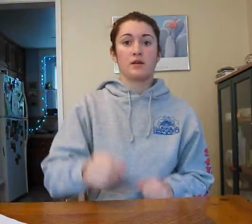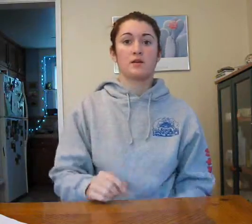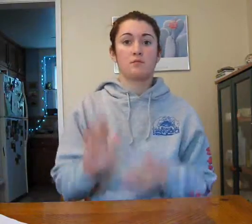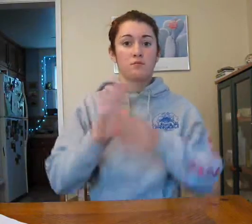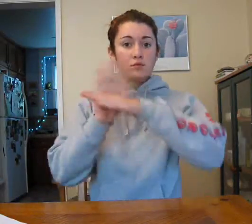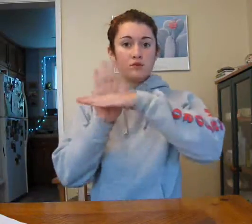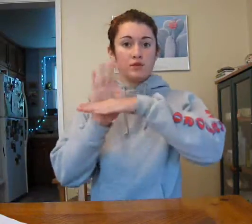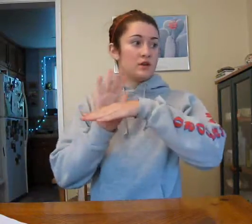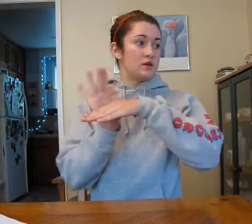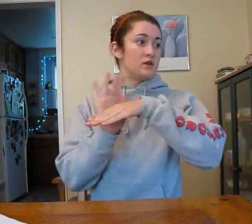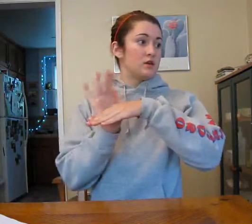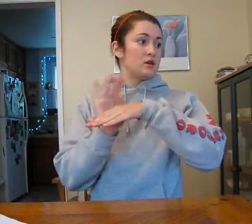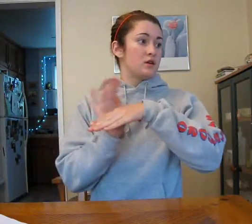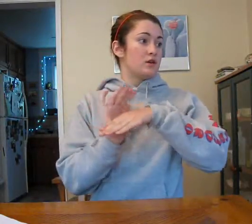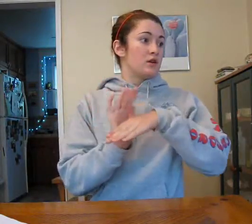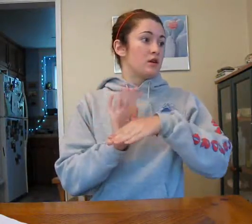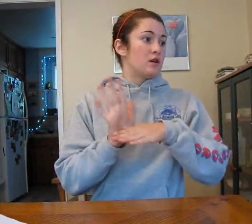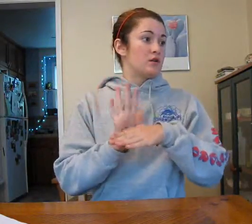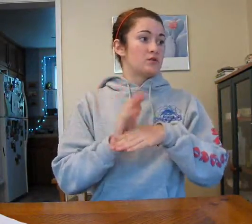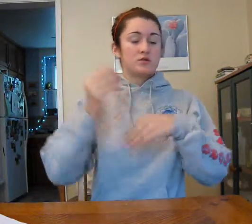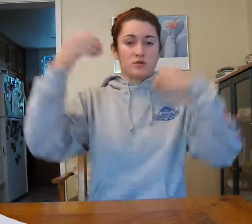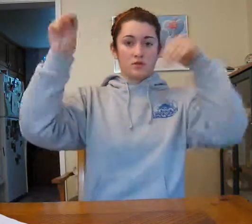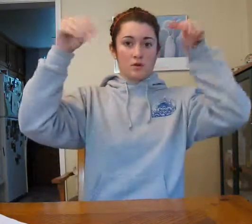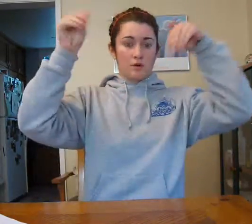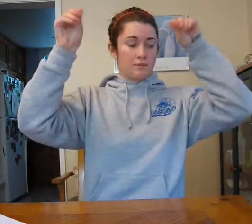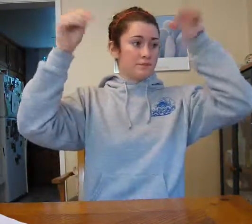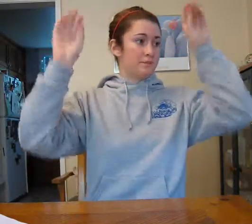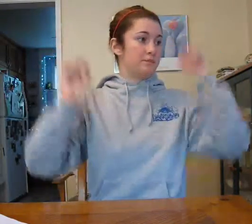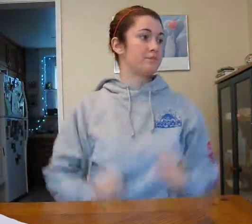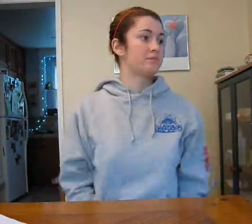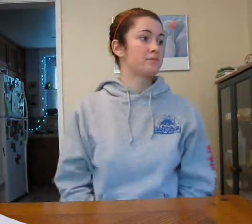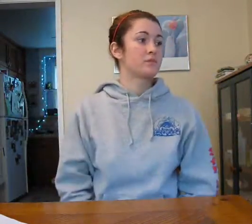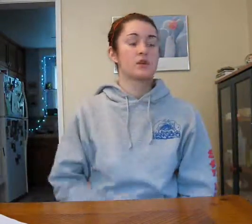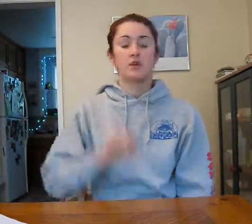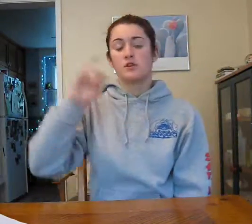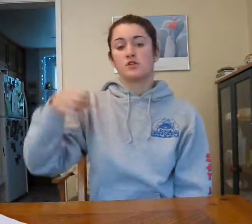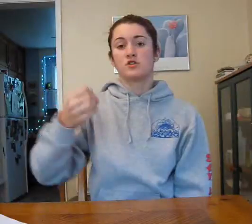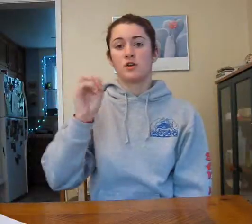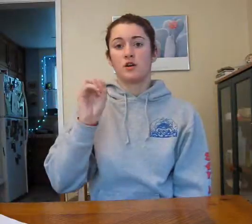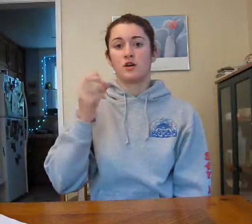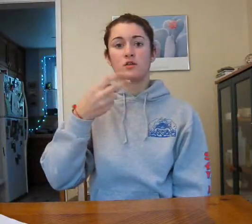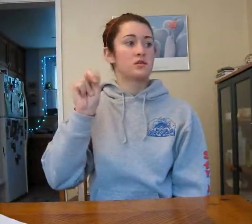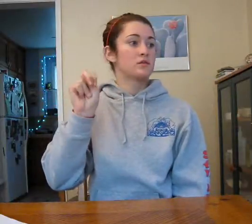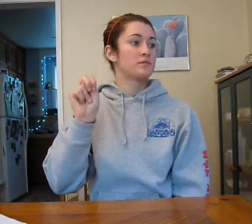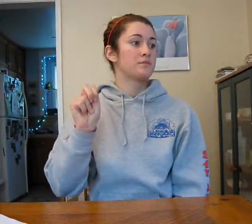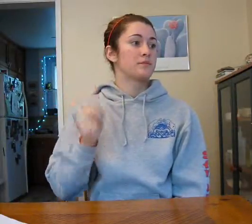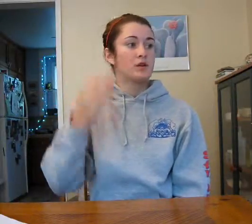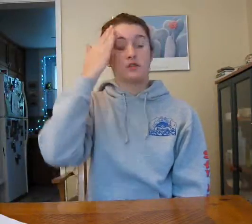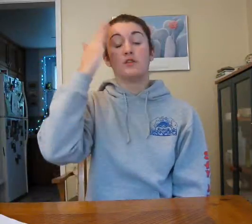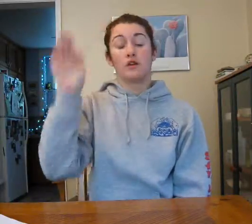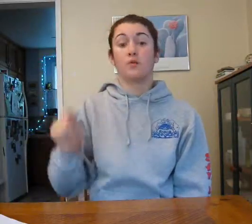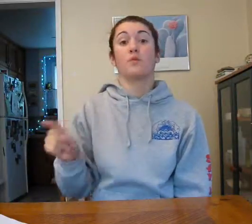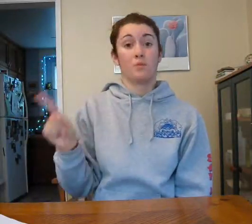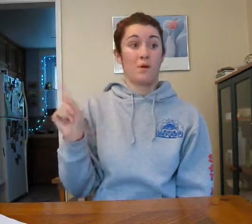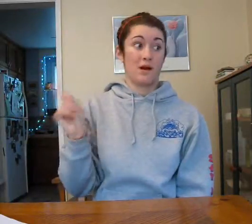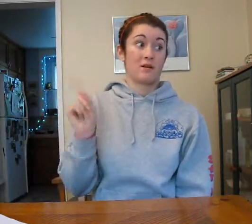movie. Tom, John know where,